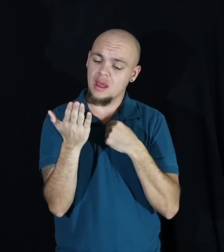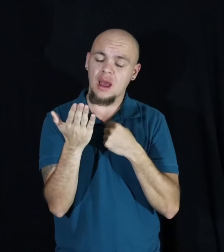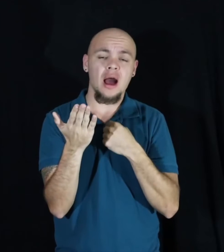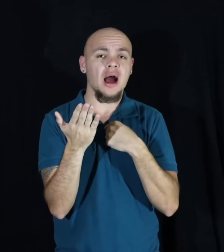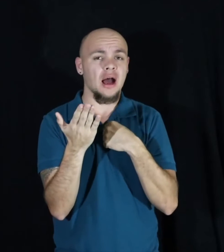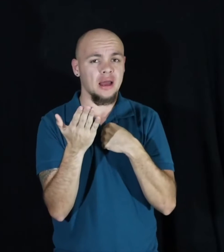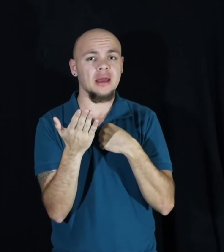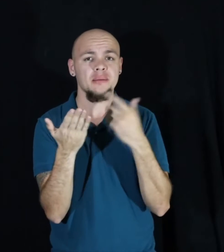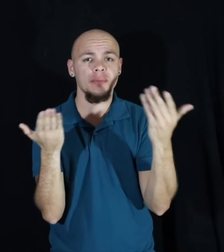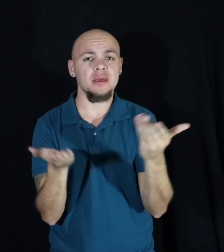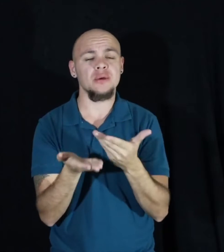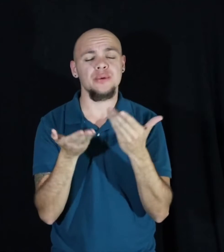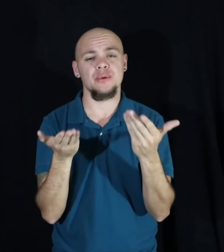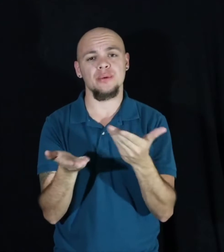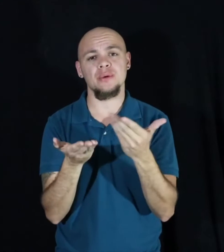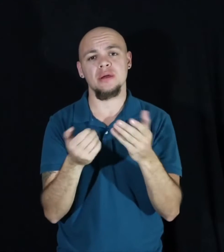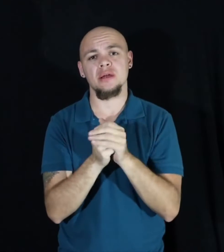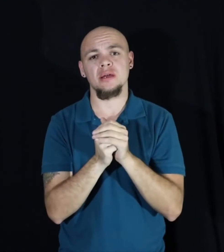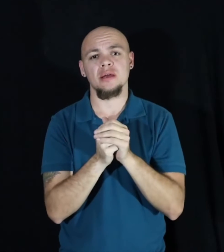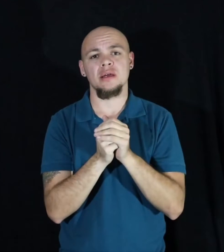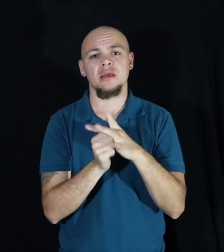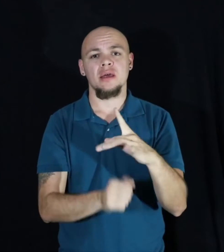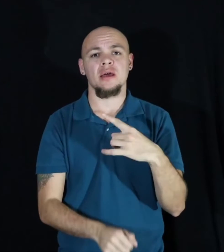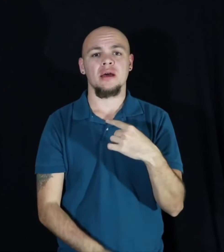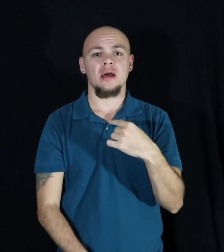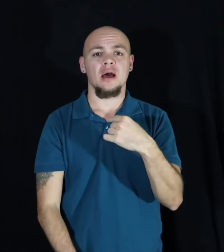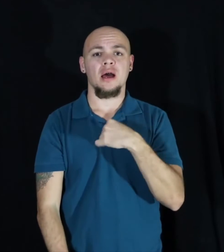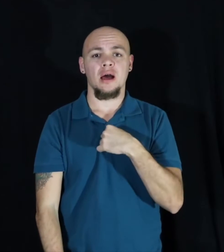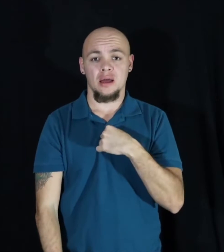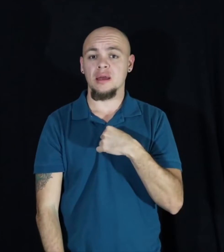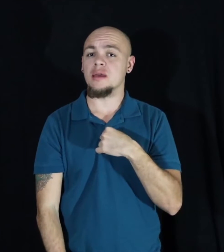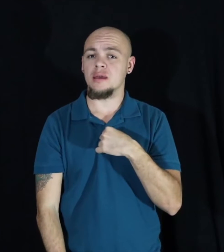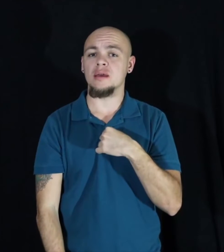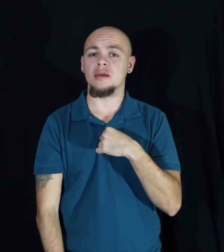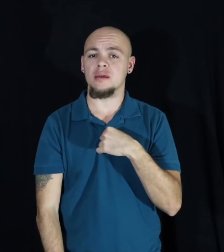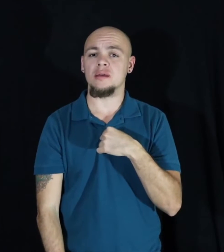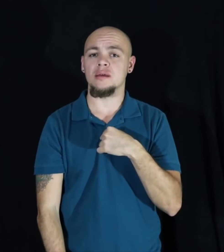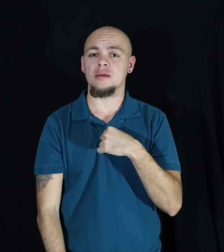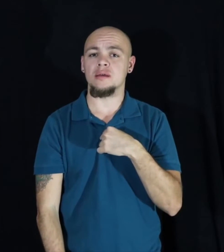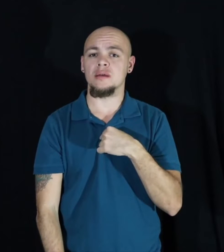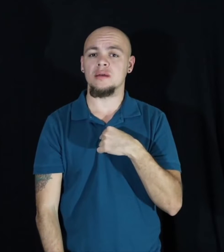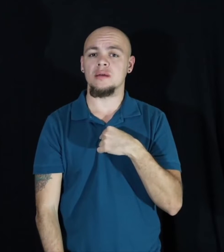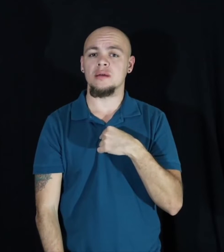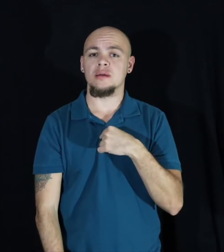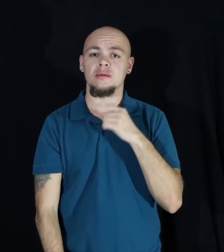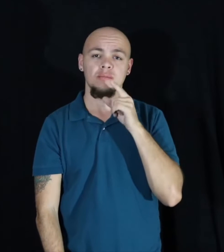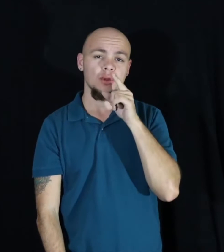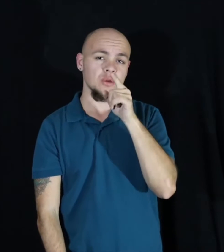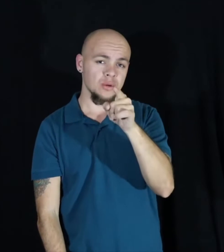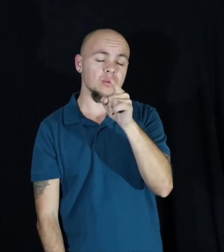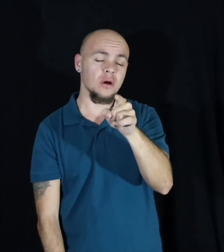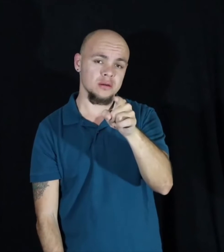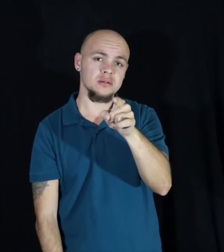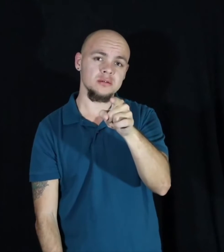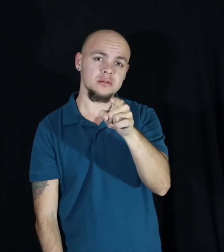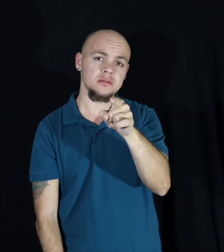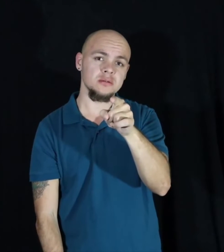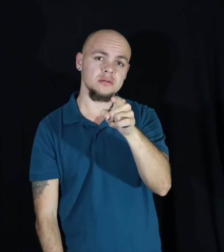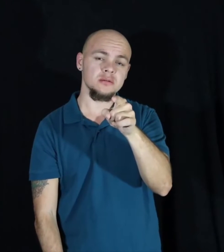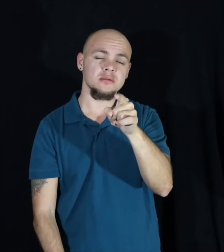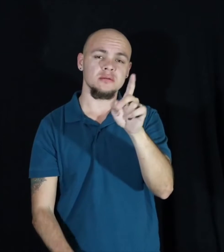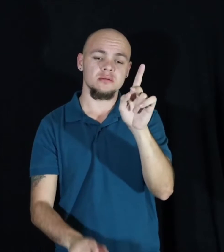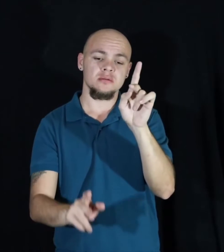here. I am. You are human.